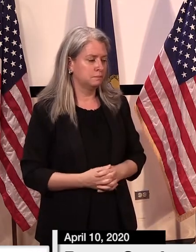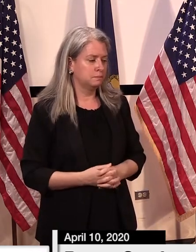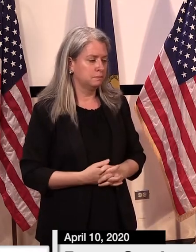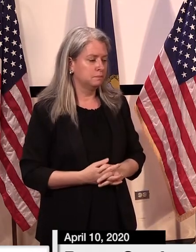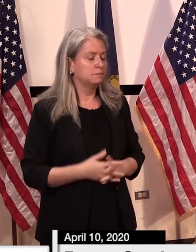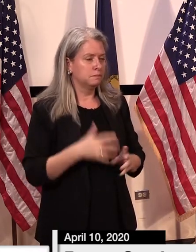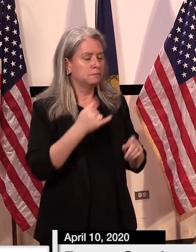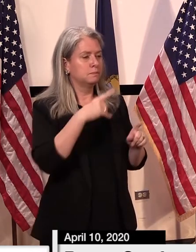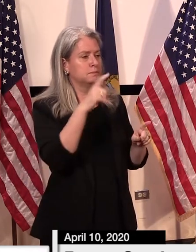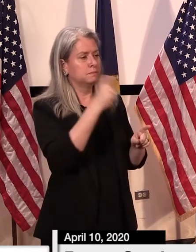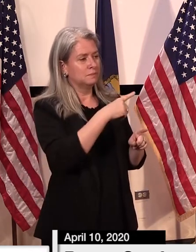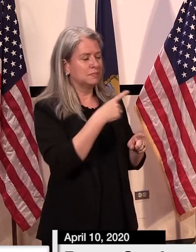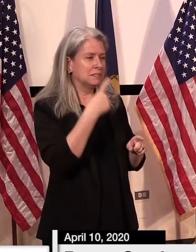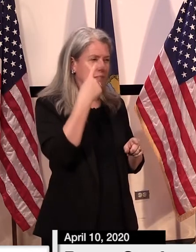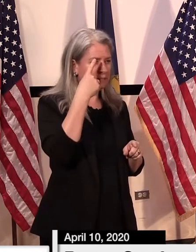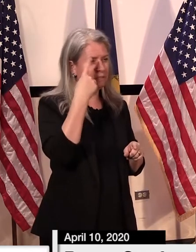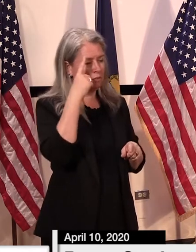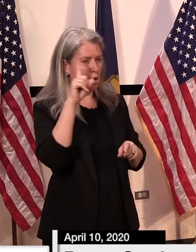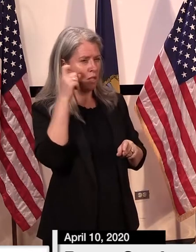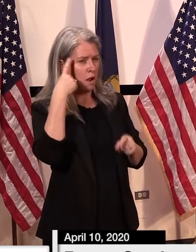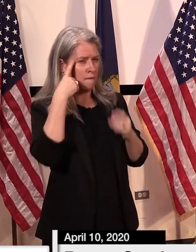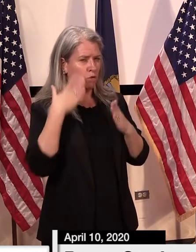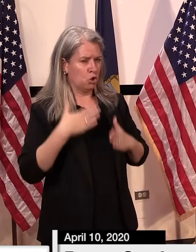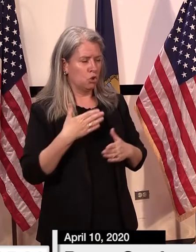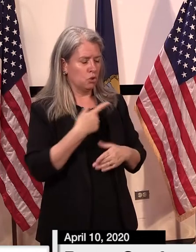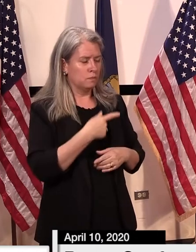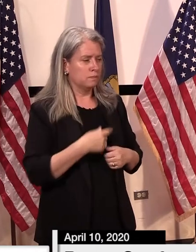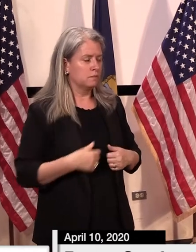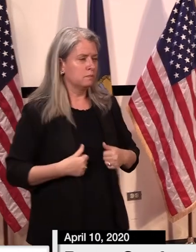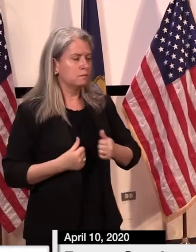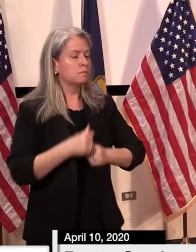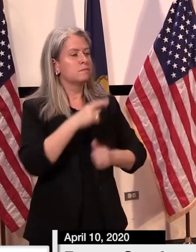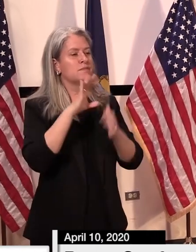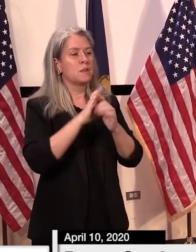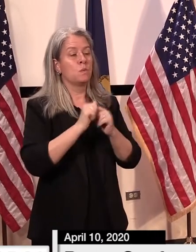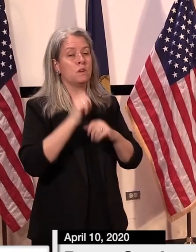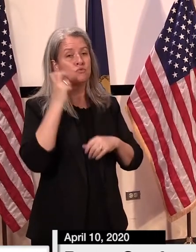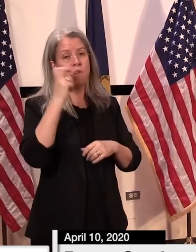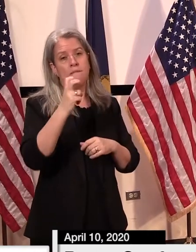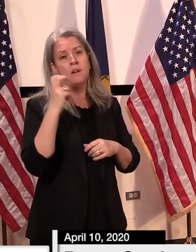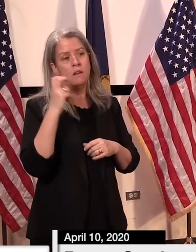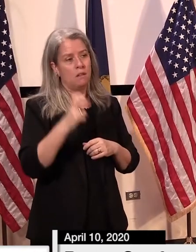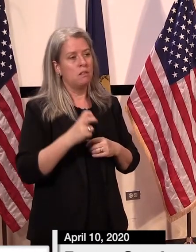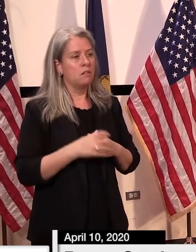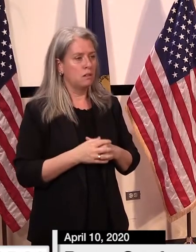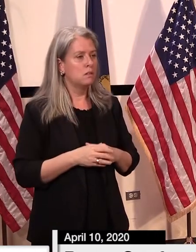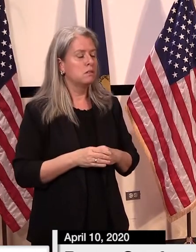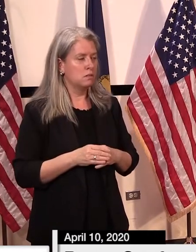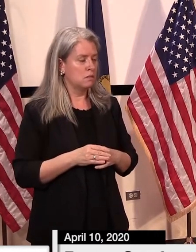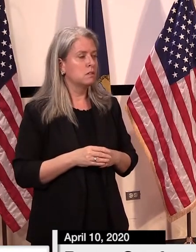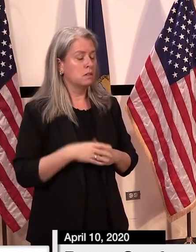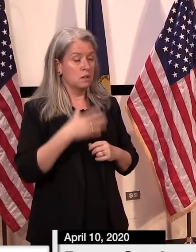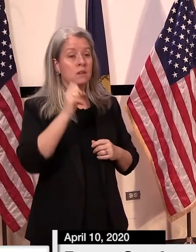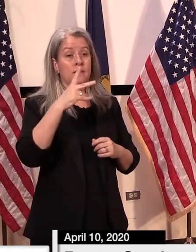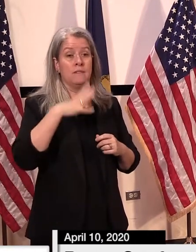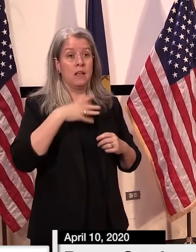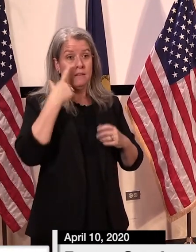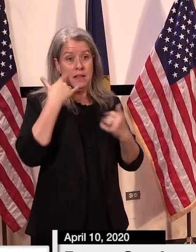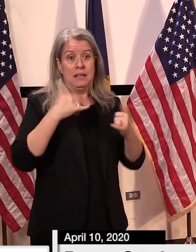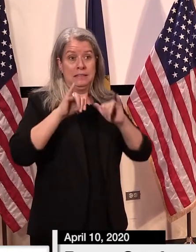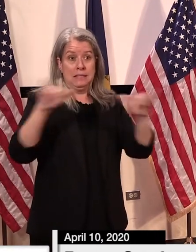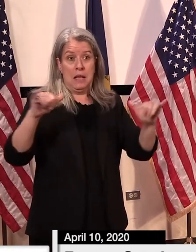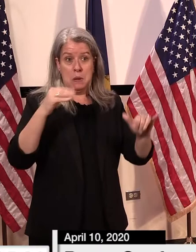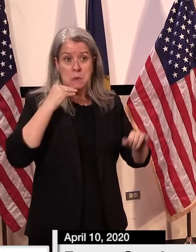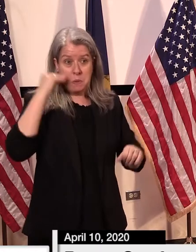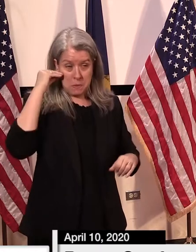this question is likely for the governor so we're talking about travel um once this stay-at-home order ends do you foresee